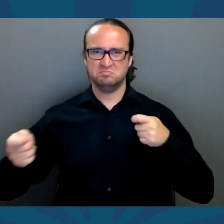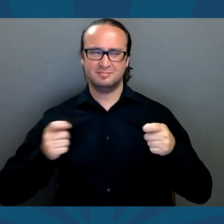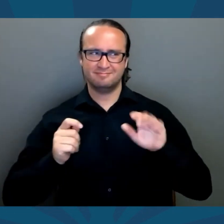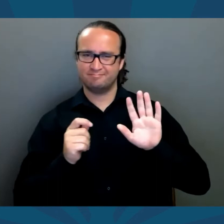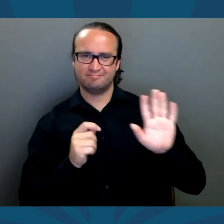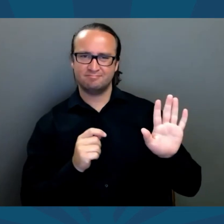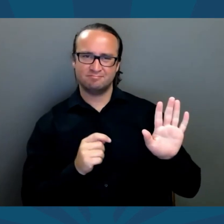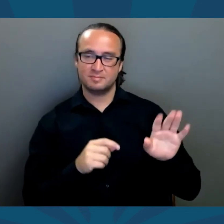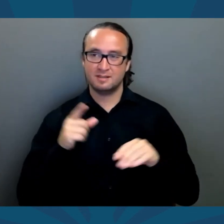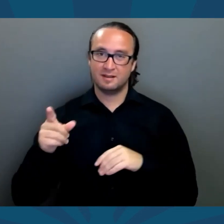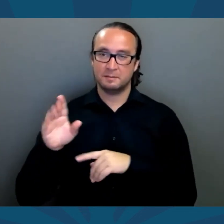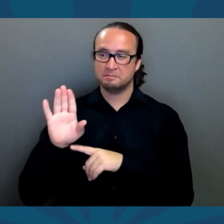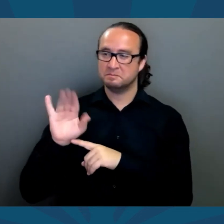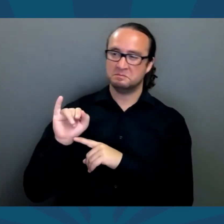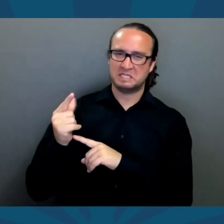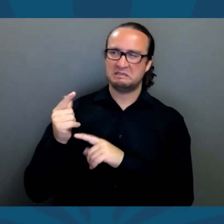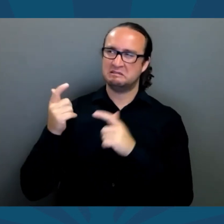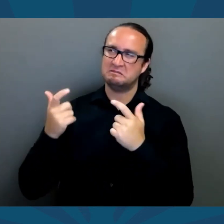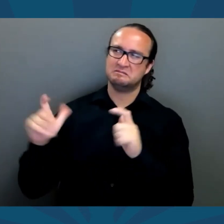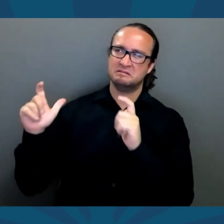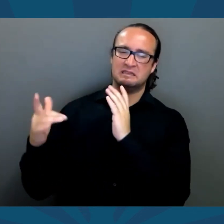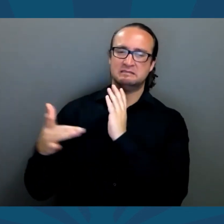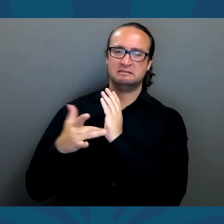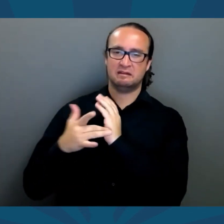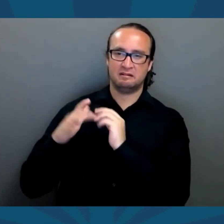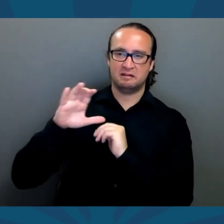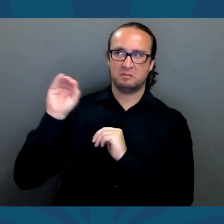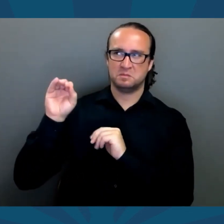big tech trying to micromanage our lives.